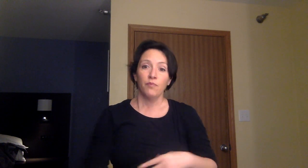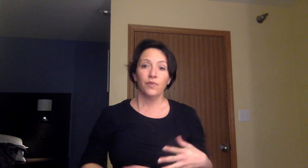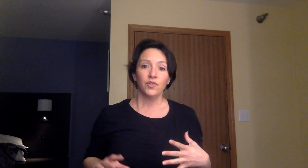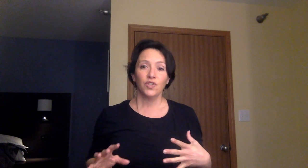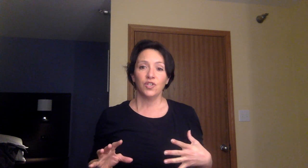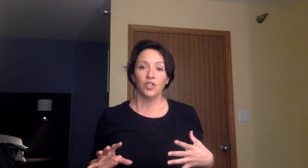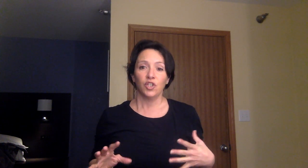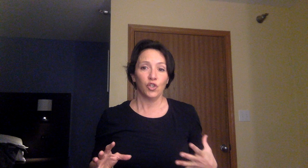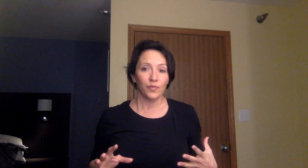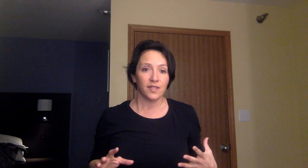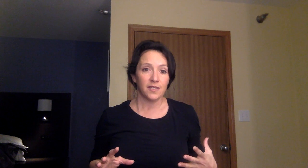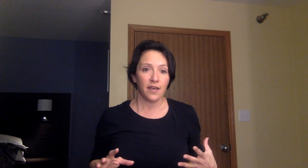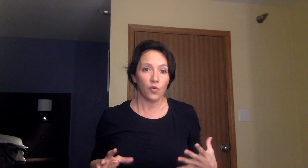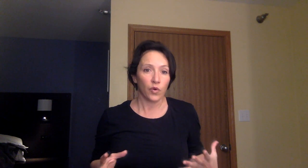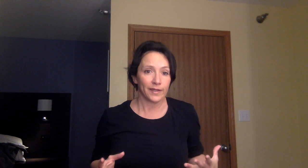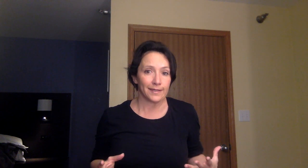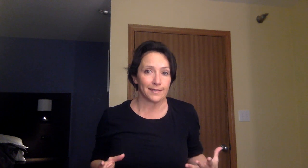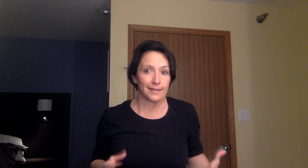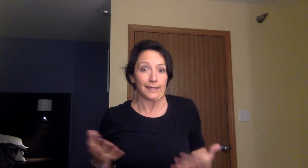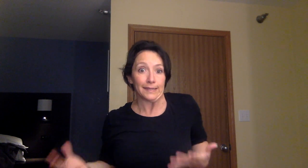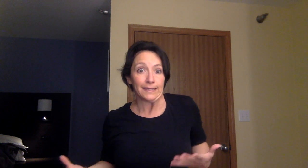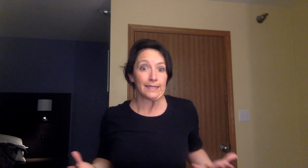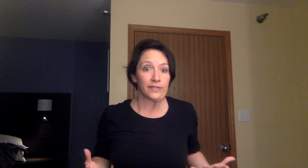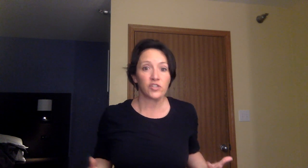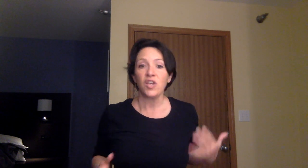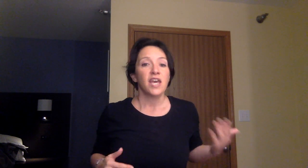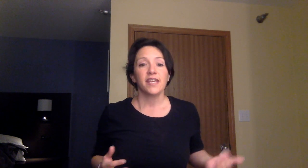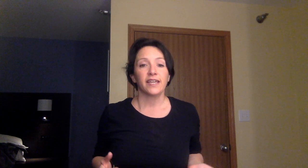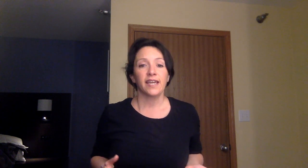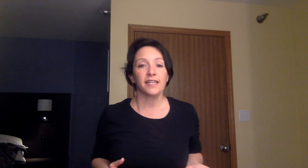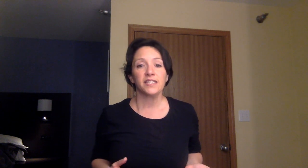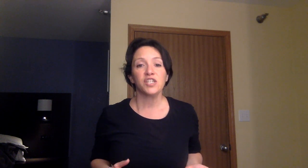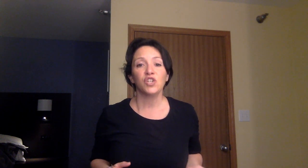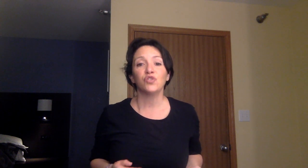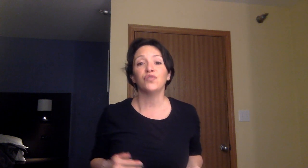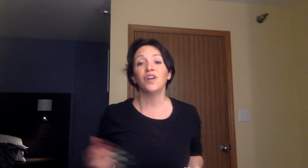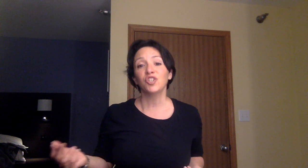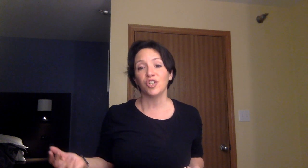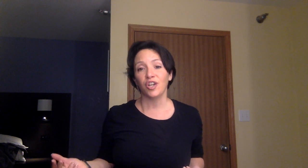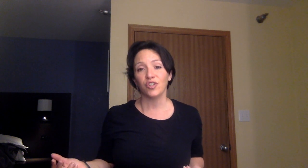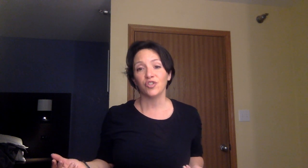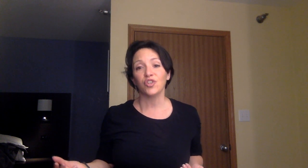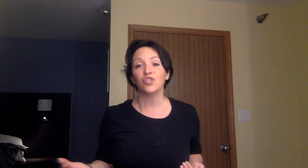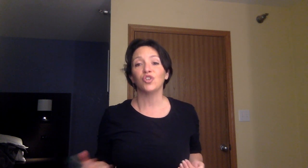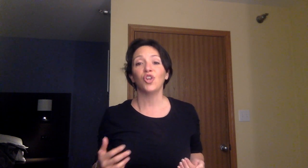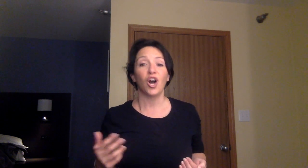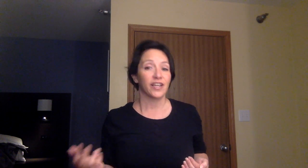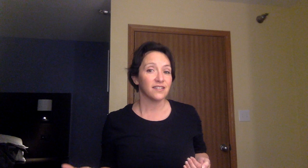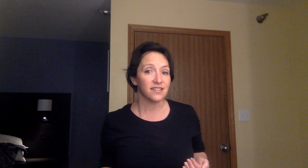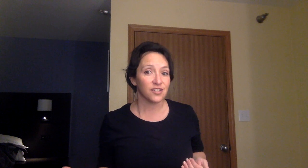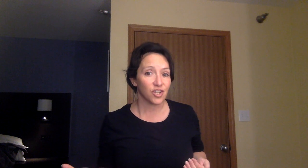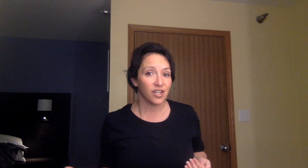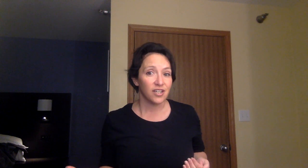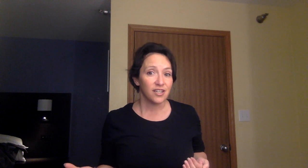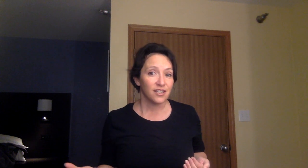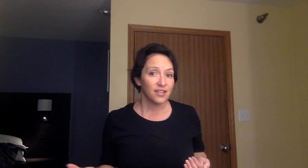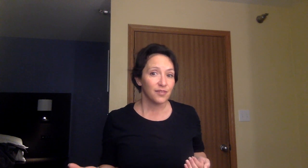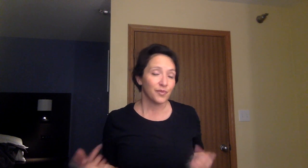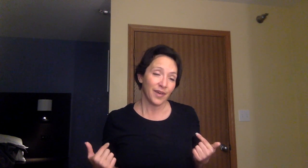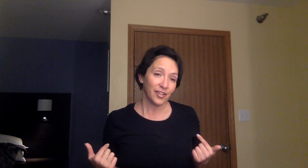Most humans have organs, like kidneys and livers, that can't continue to function under such long anesthesia. But, mine